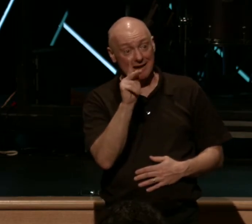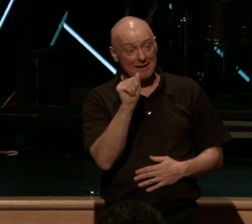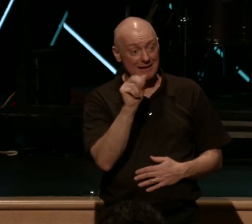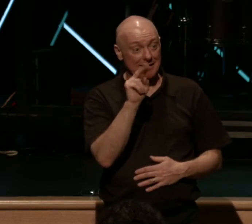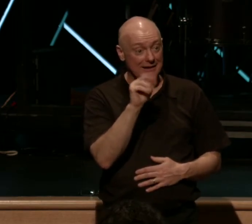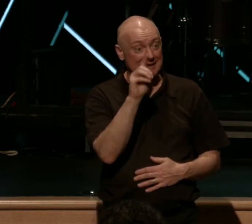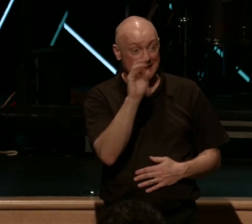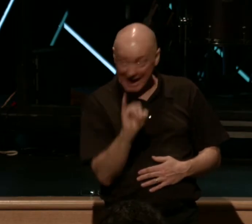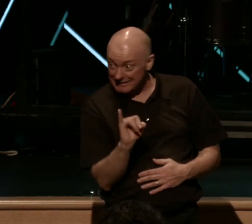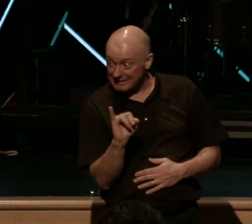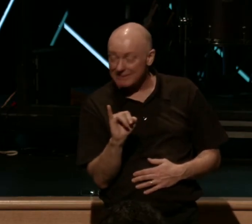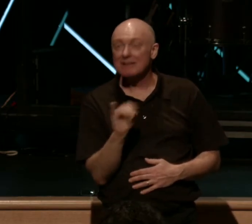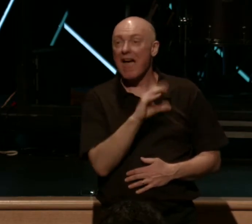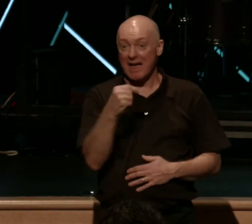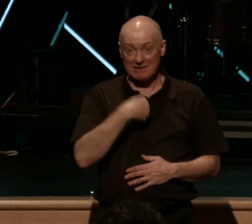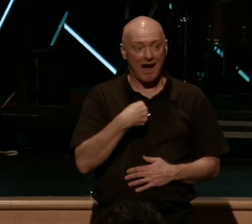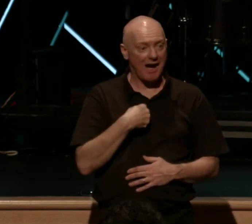and I, it's Candy and I, but it sounds like Kenny.